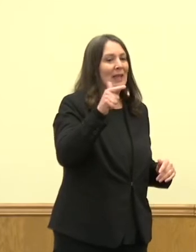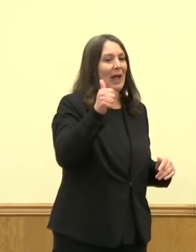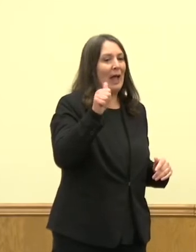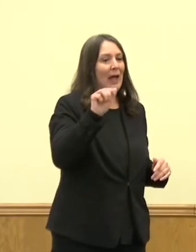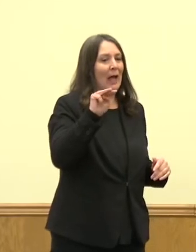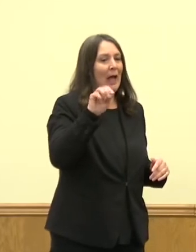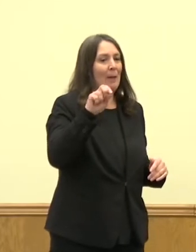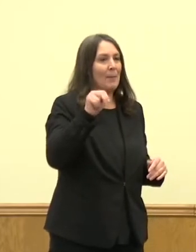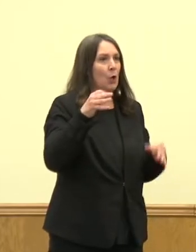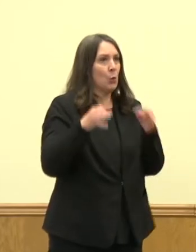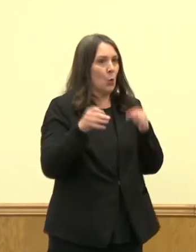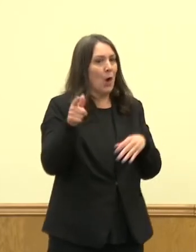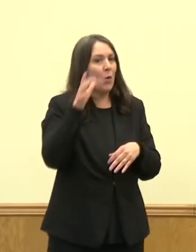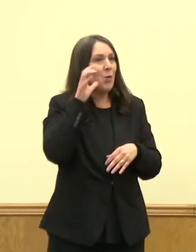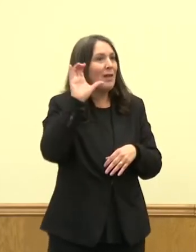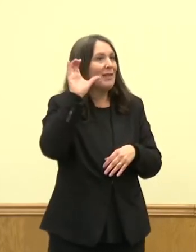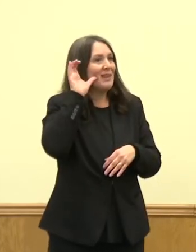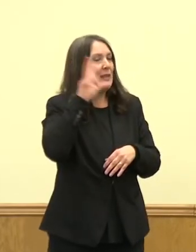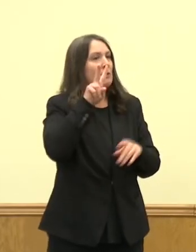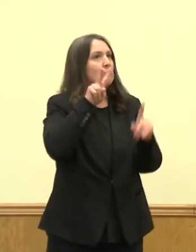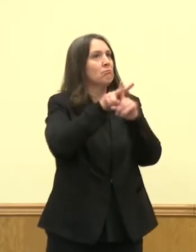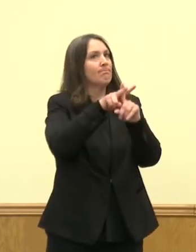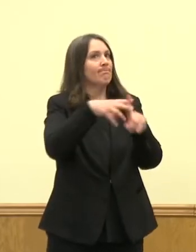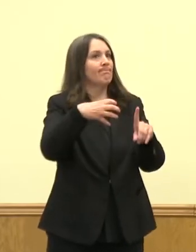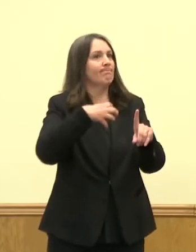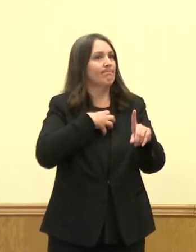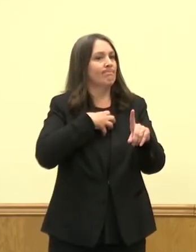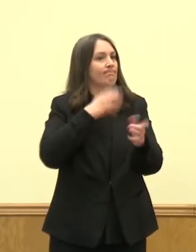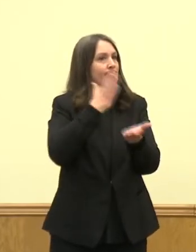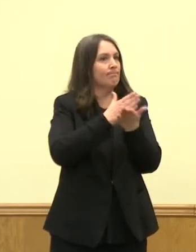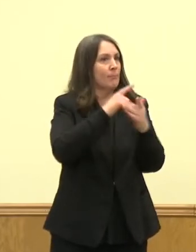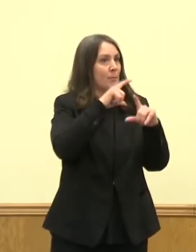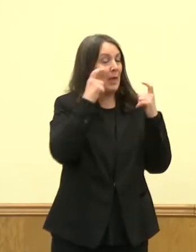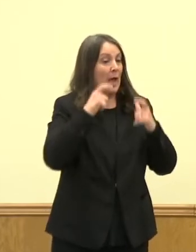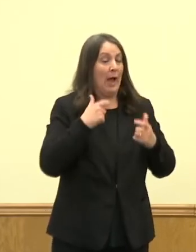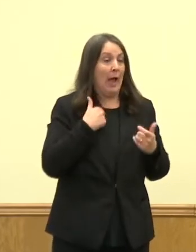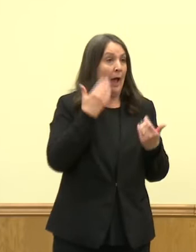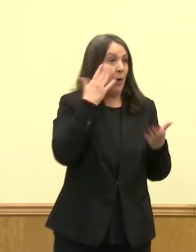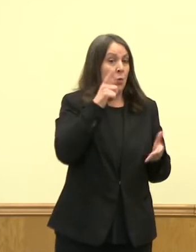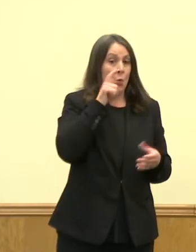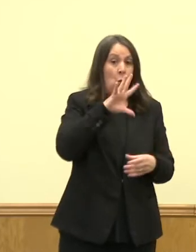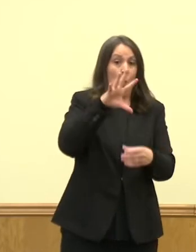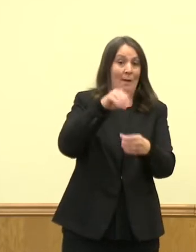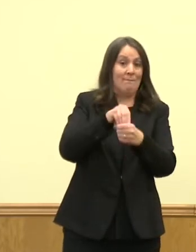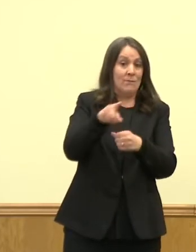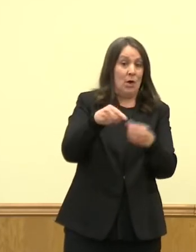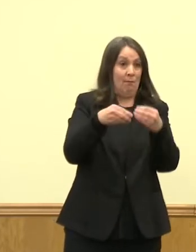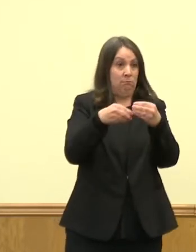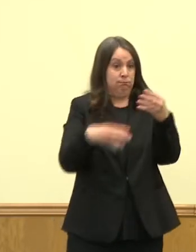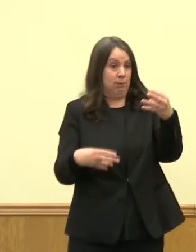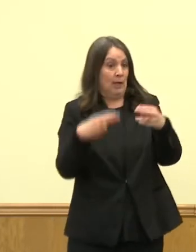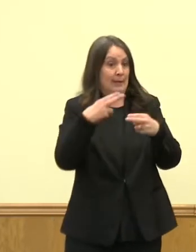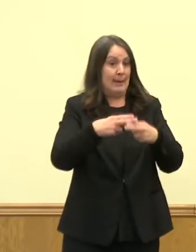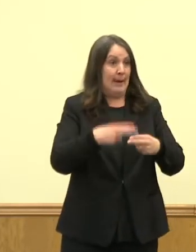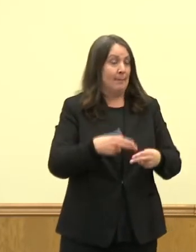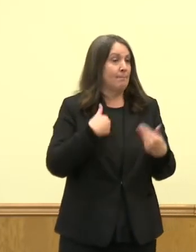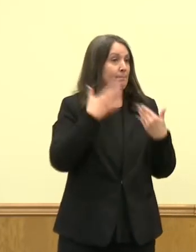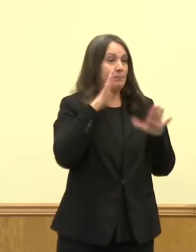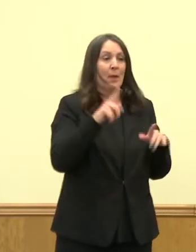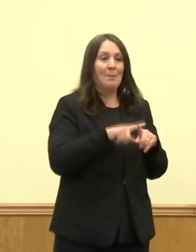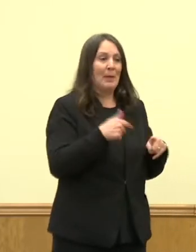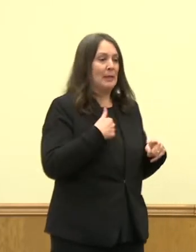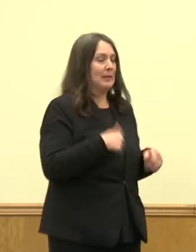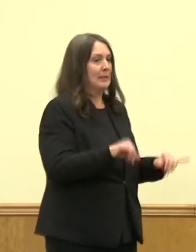So I don't have an exact list of which all of those are involved in that court case, but we will continue to recommend best practices